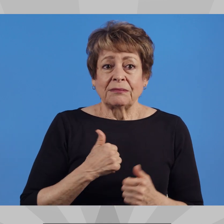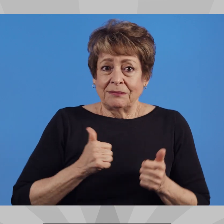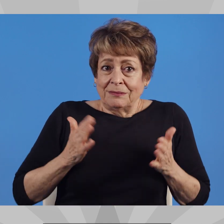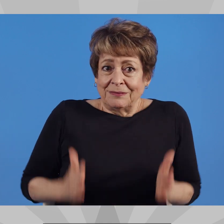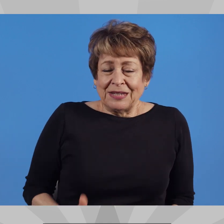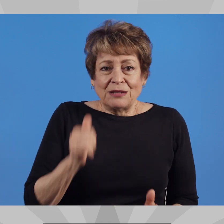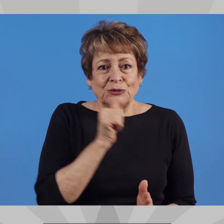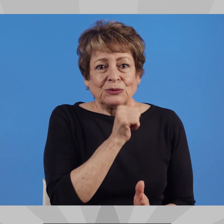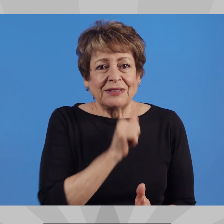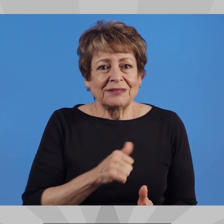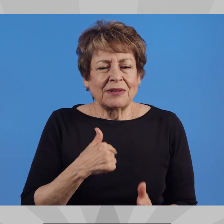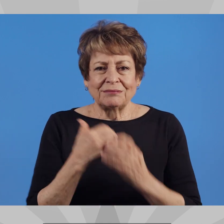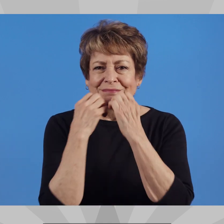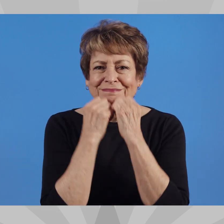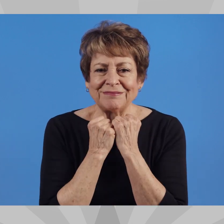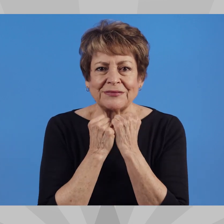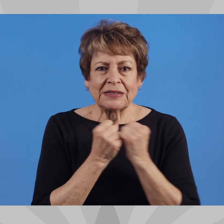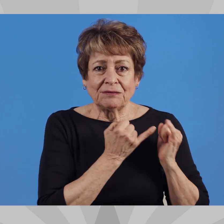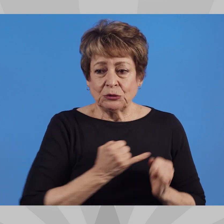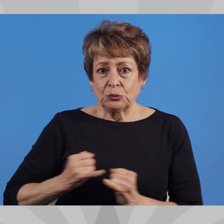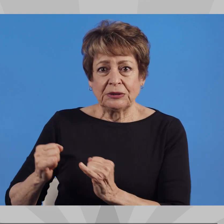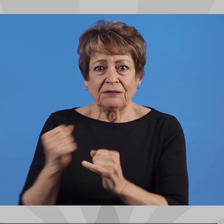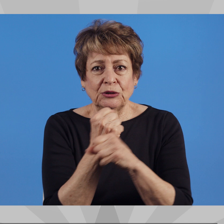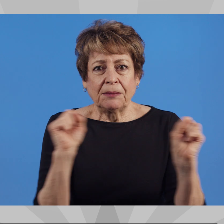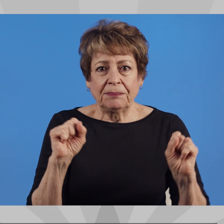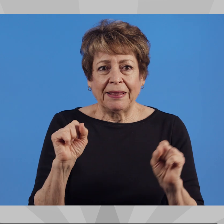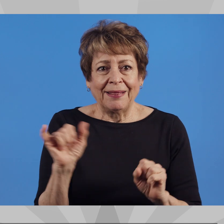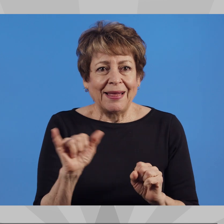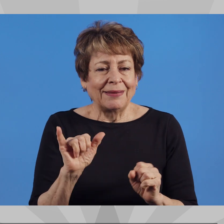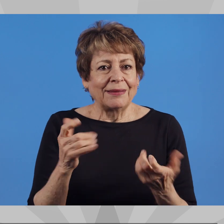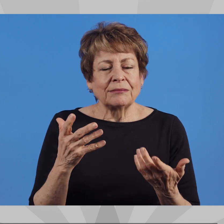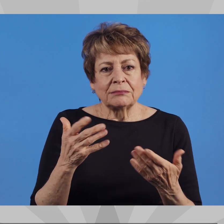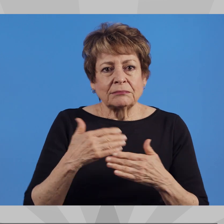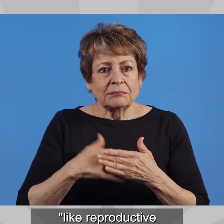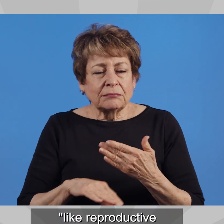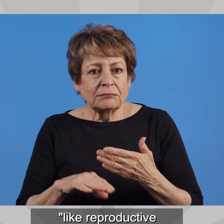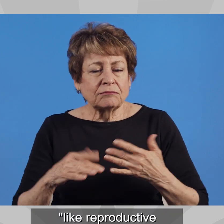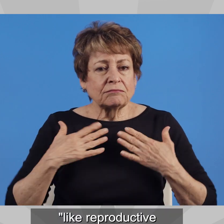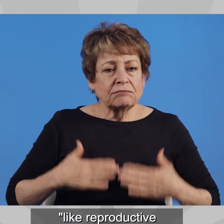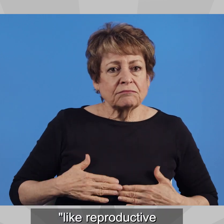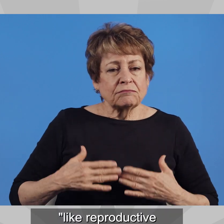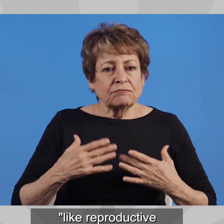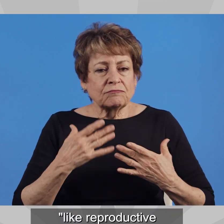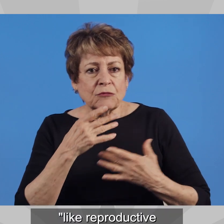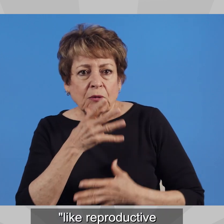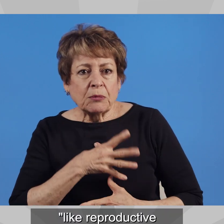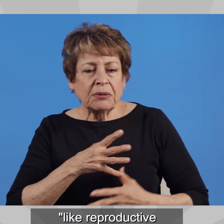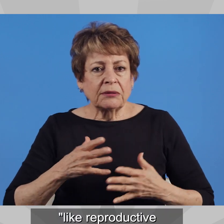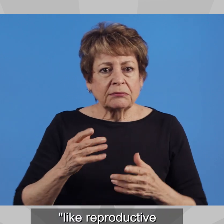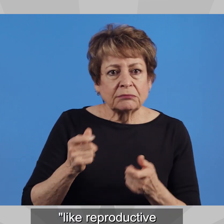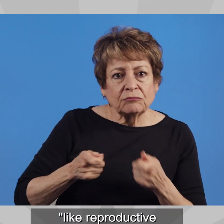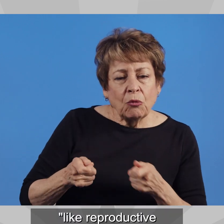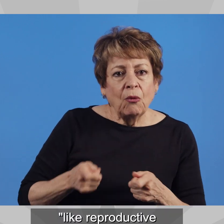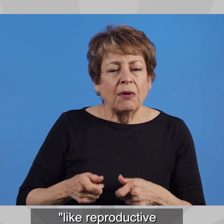And I'm an Arizonan. We treasure our individual freedoms like reproductive freedom and